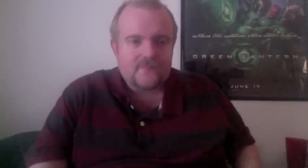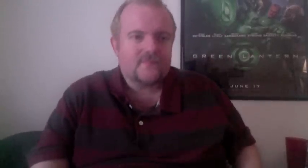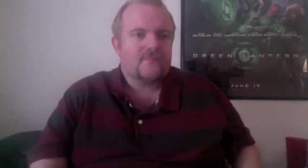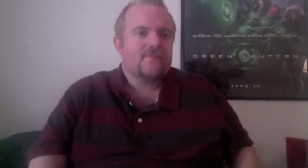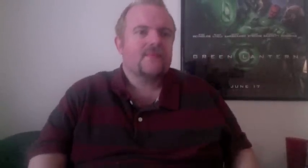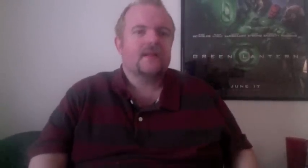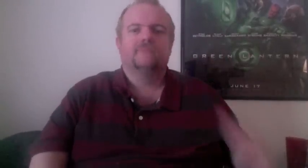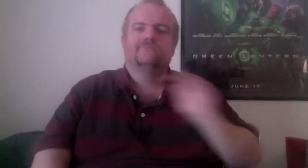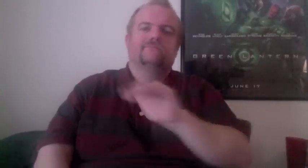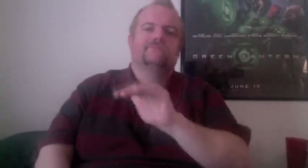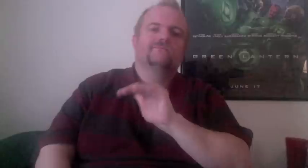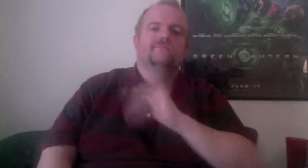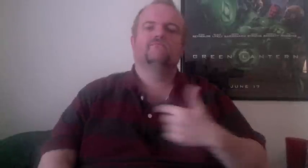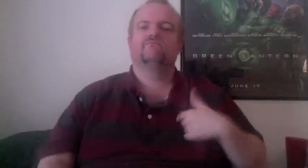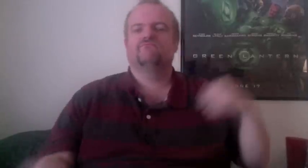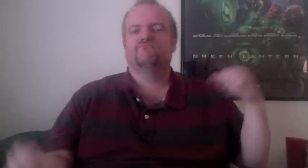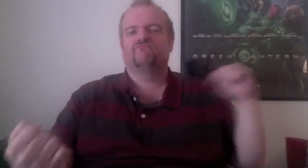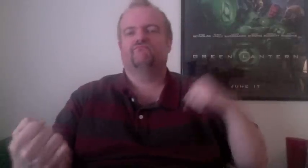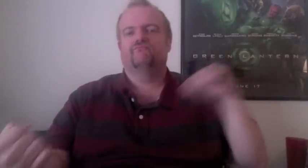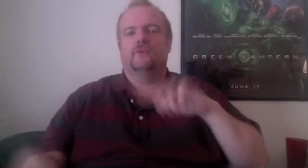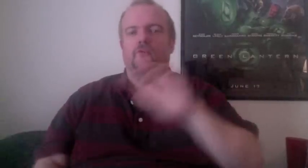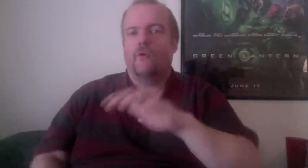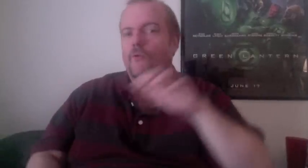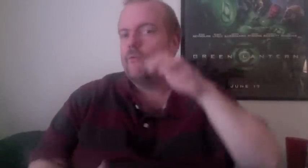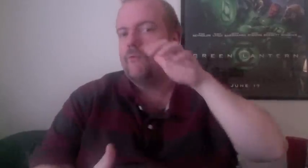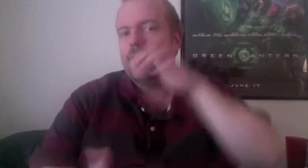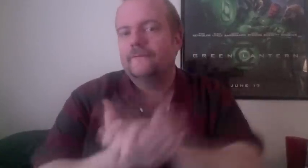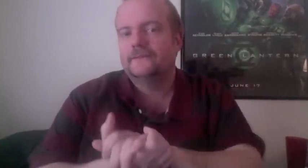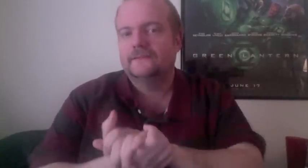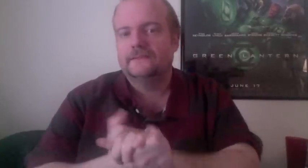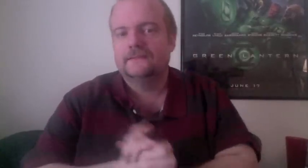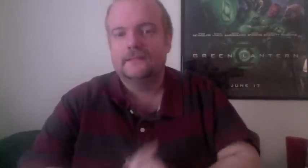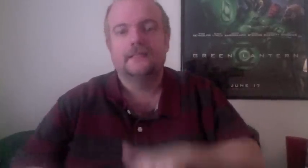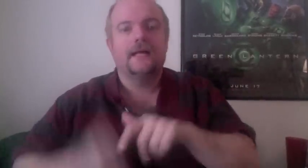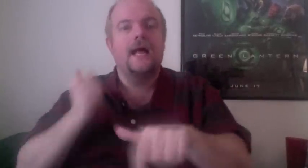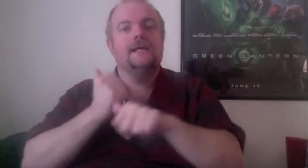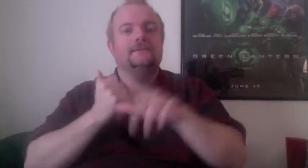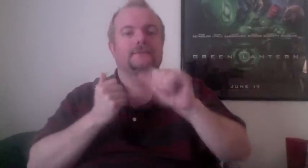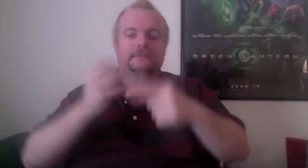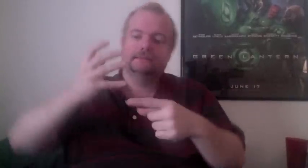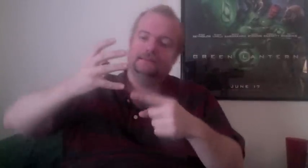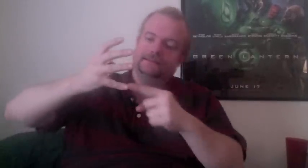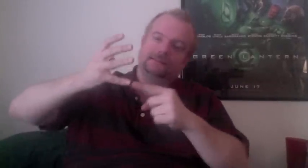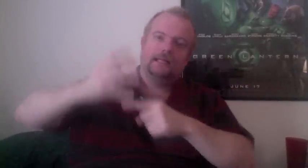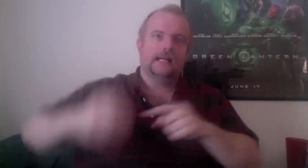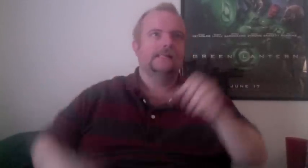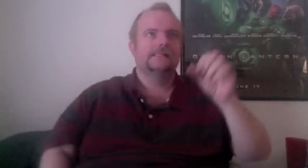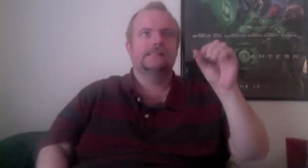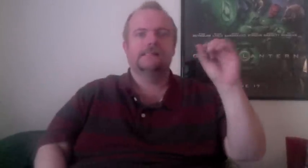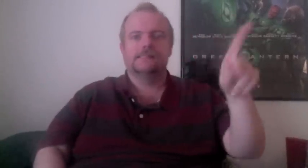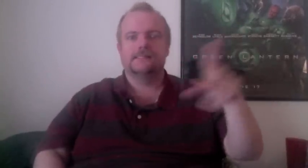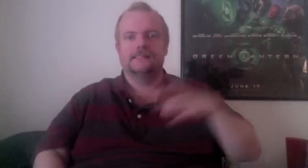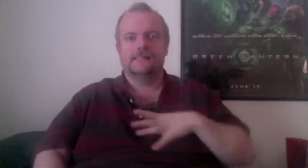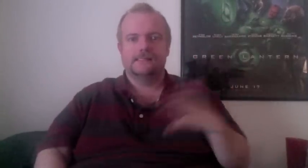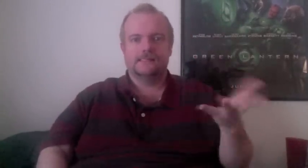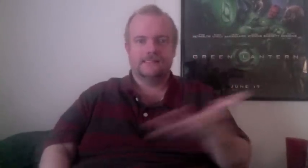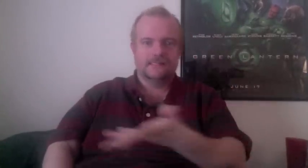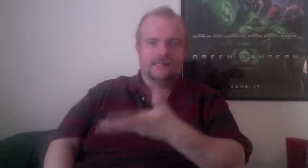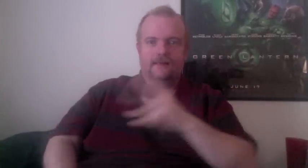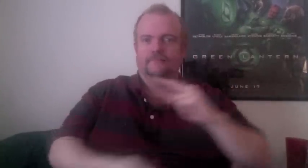I caught one photo of an orb. It was about 20 feet up in a tree, and it had some kind of face in it. It had eyes, and